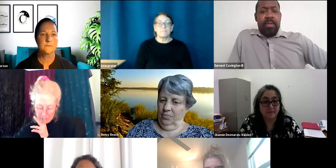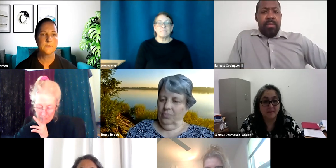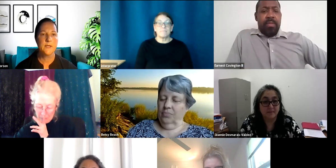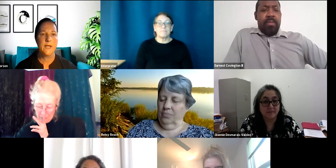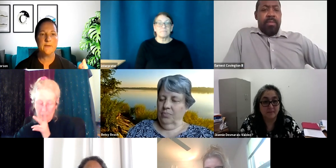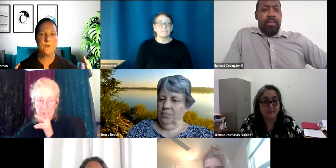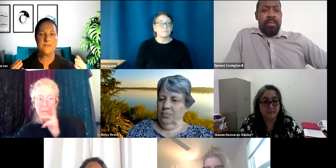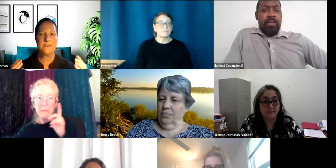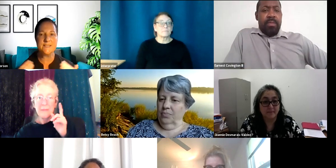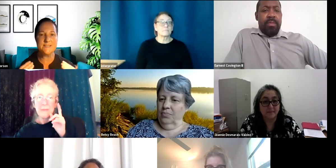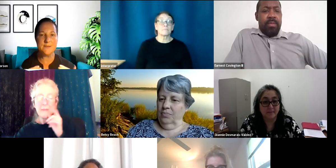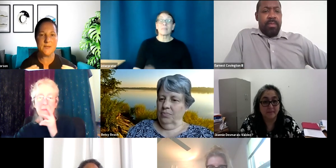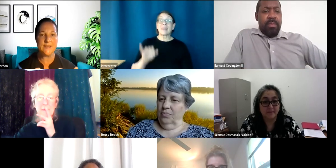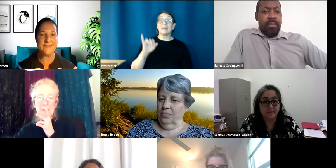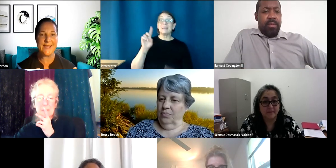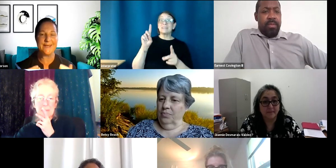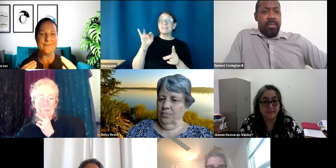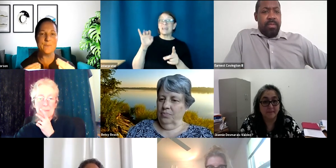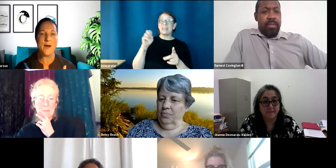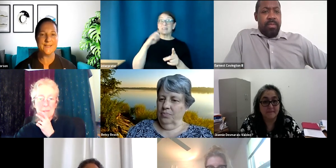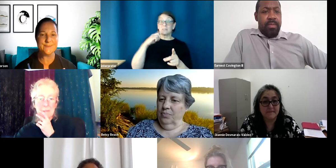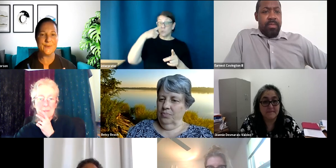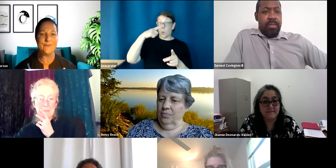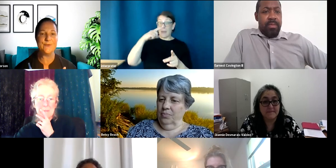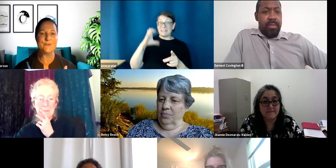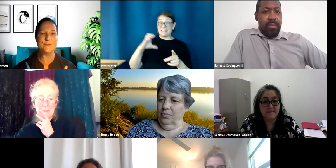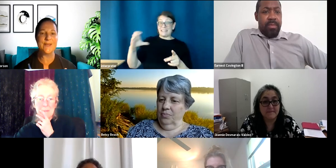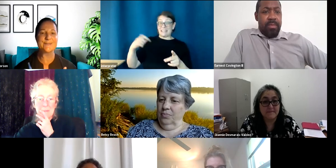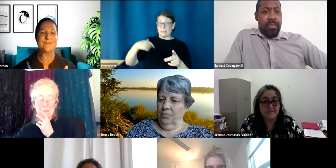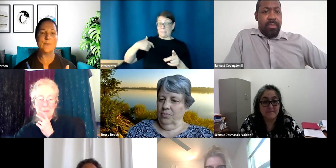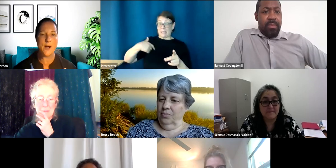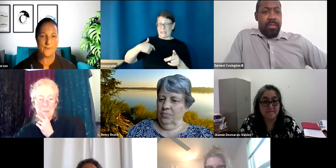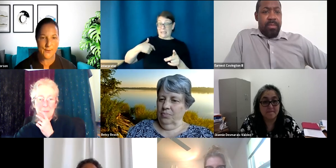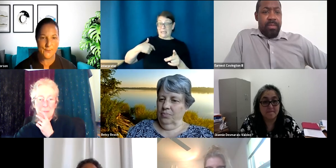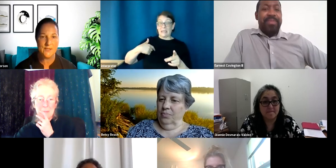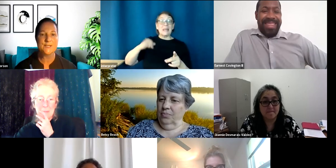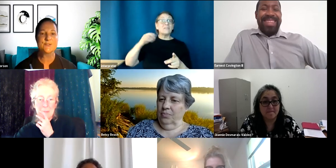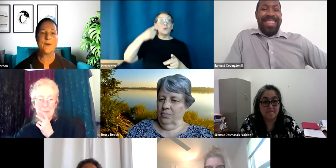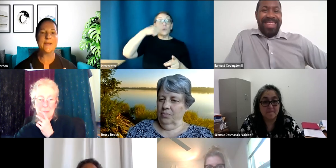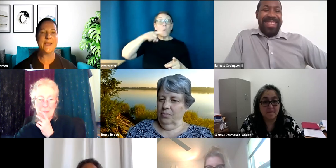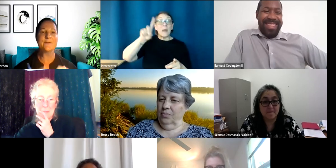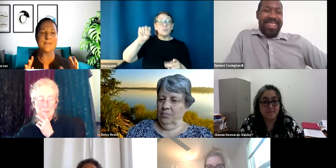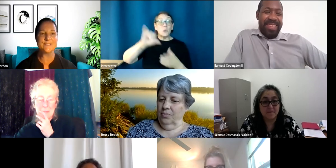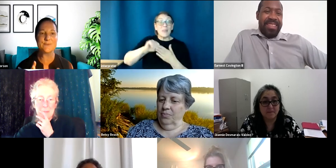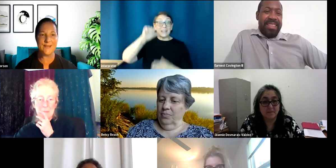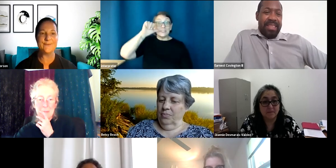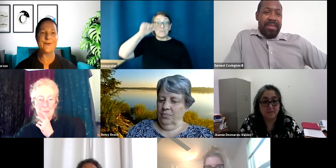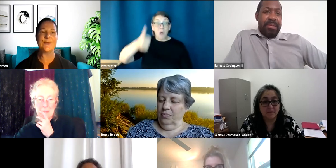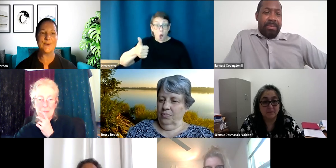them. And if you could see, see me in that. And if possible, if you could do that tomorrow. So I can have a list ready for